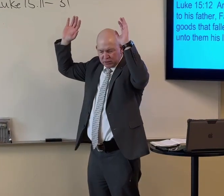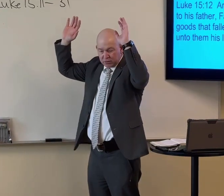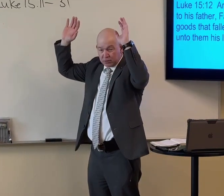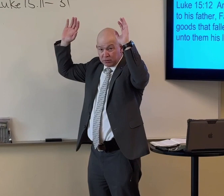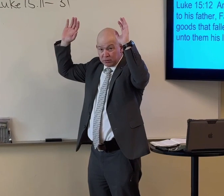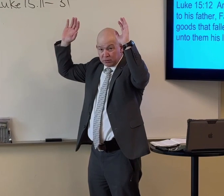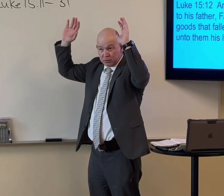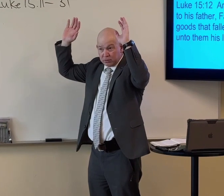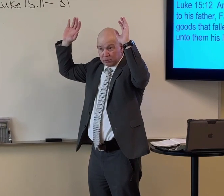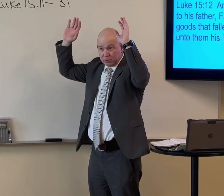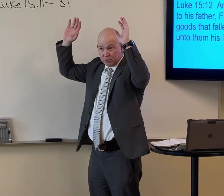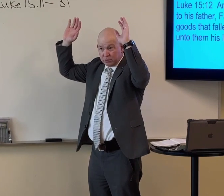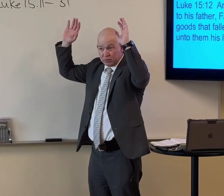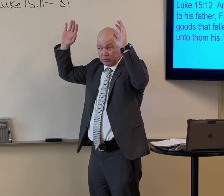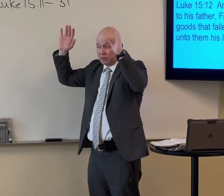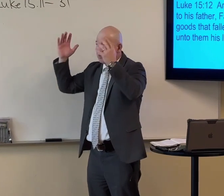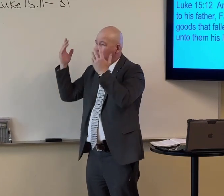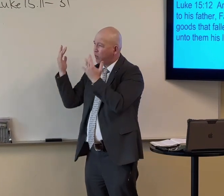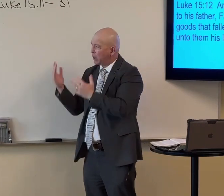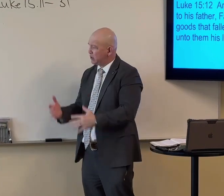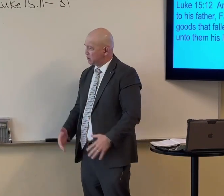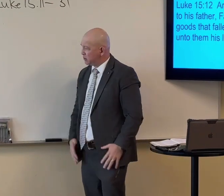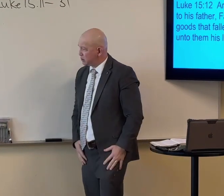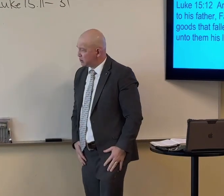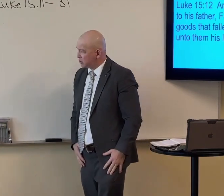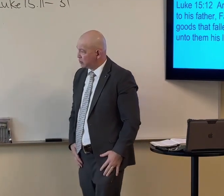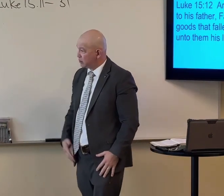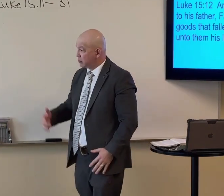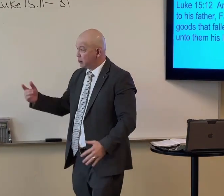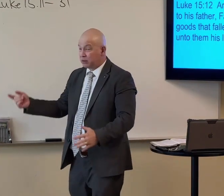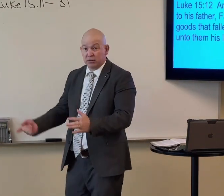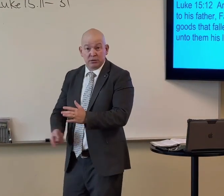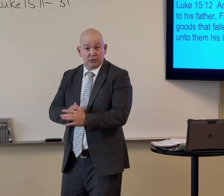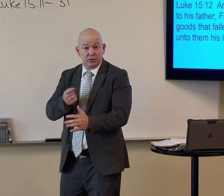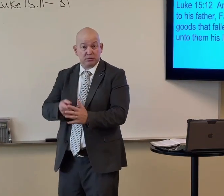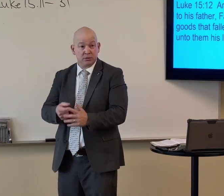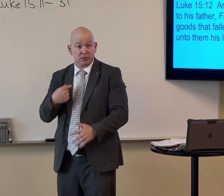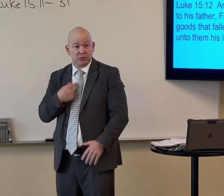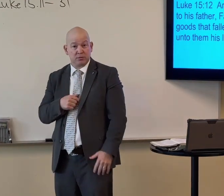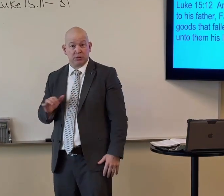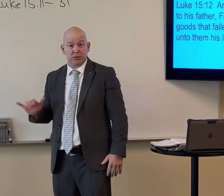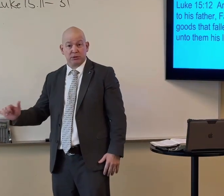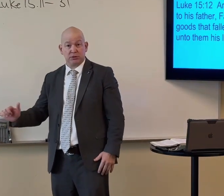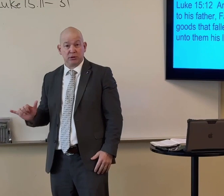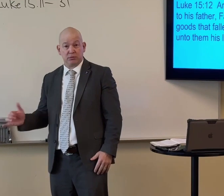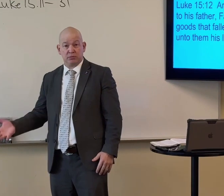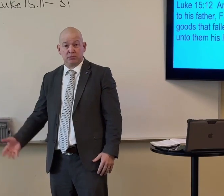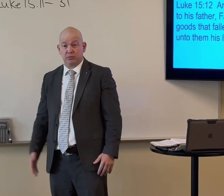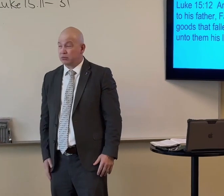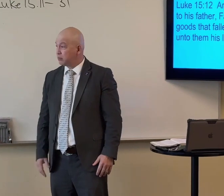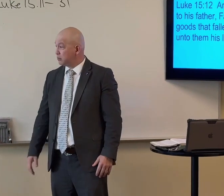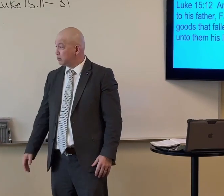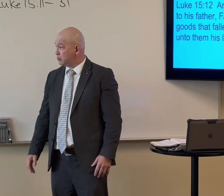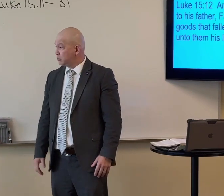And it's easy to be critical, right? But wait a second. Sometimes you and I are the same way.